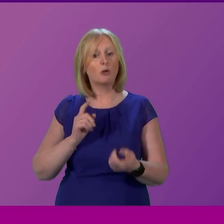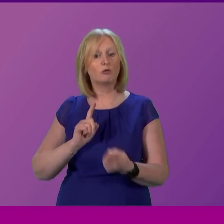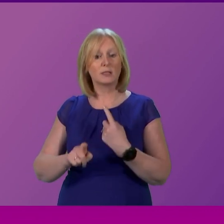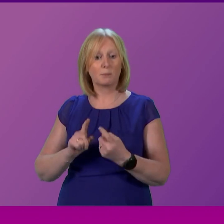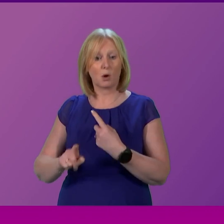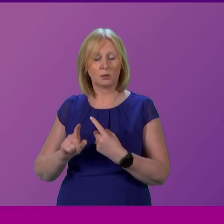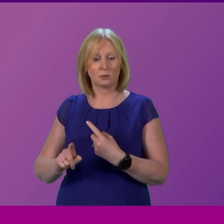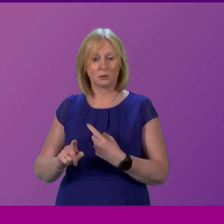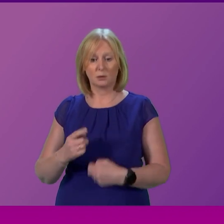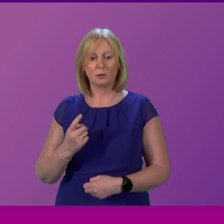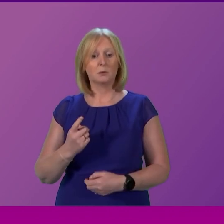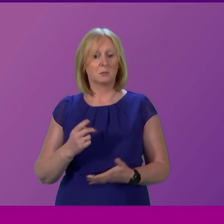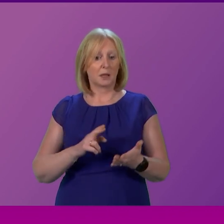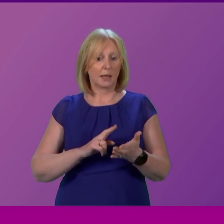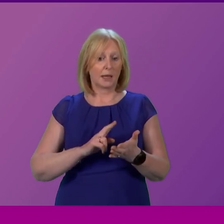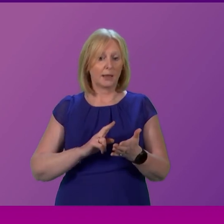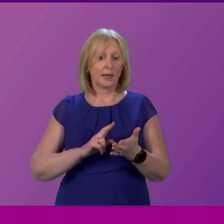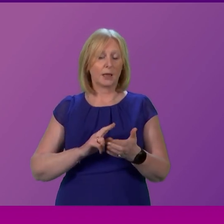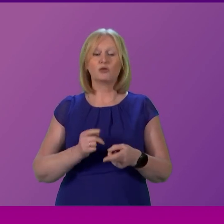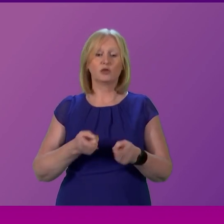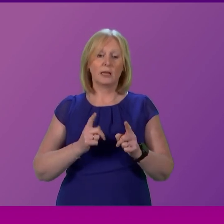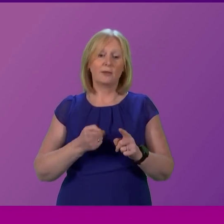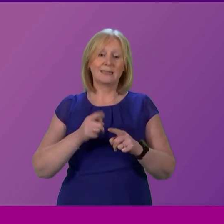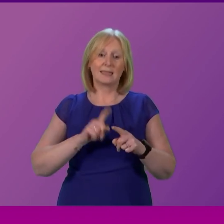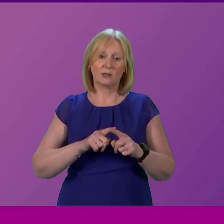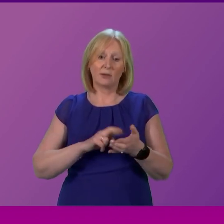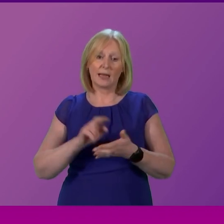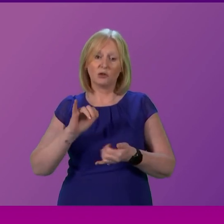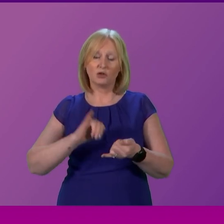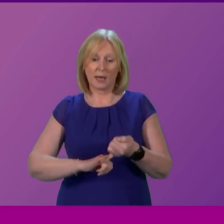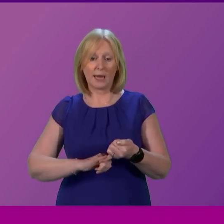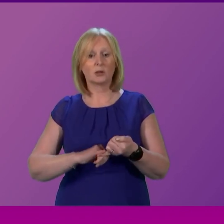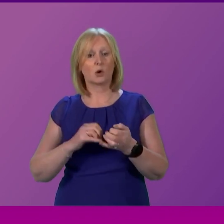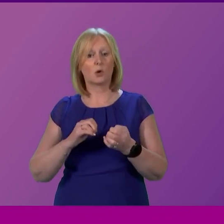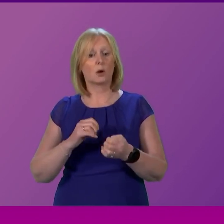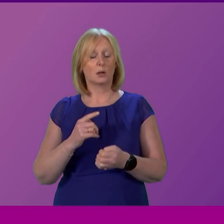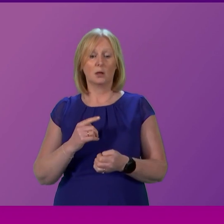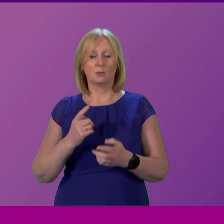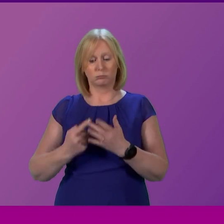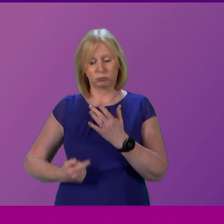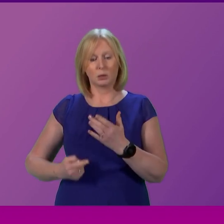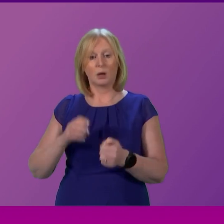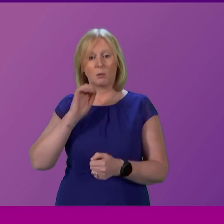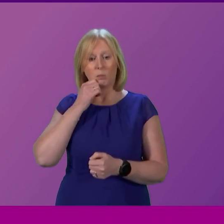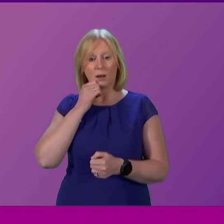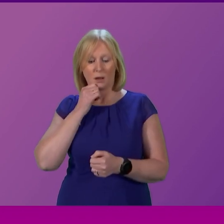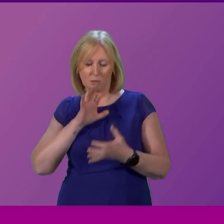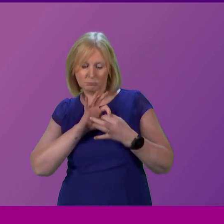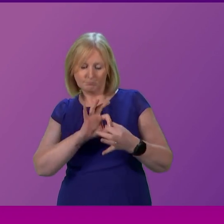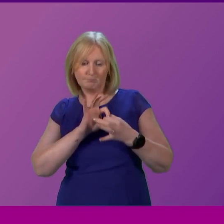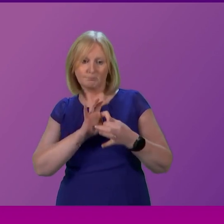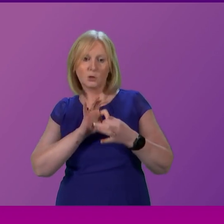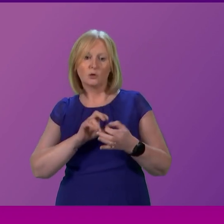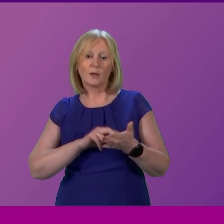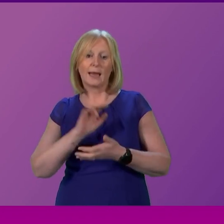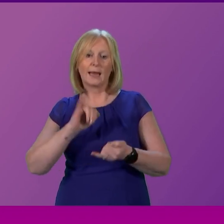chief executive of the NHS Caroline Lamb the chief operating officer John Burns we will always remain close to our NHS boards